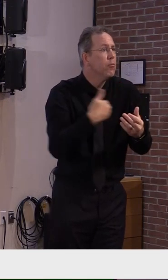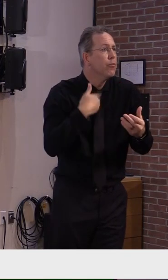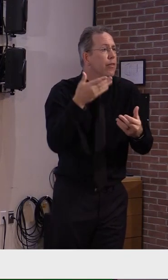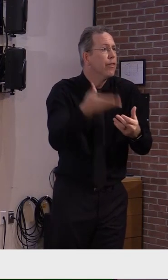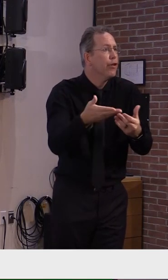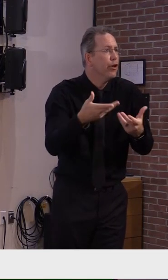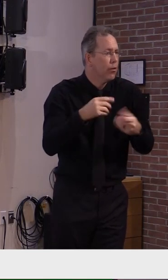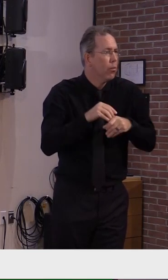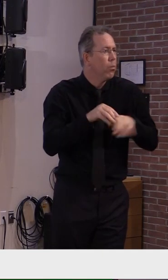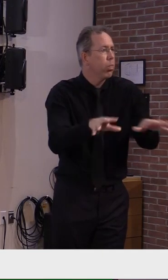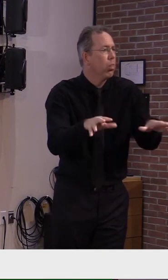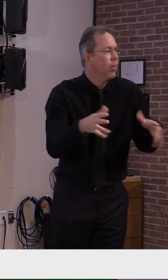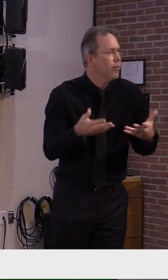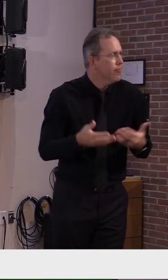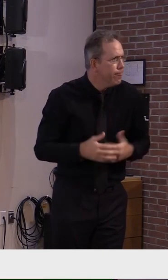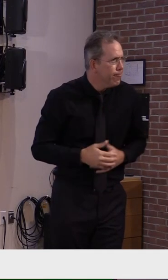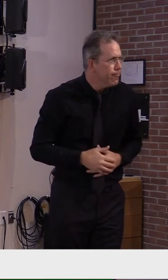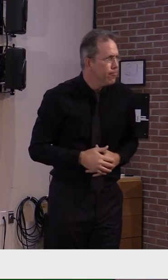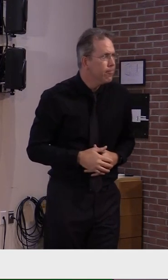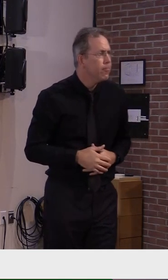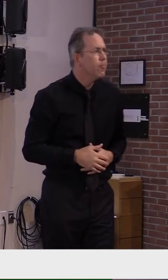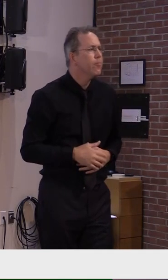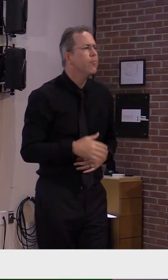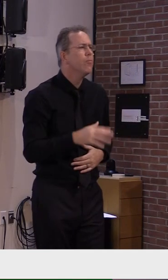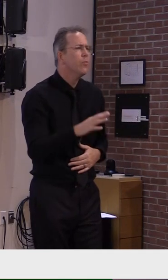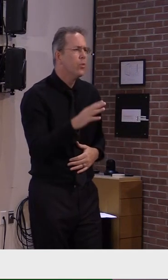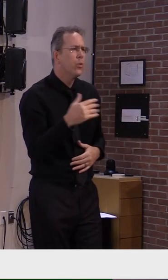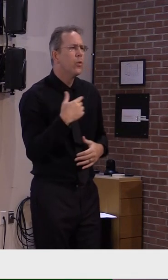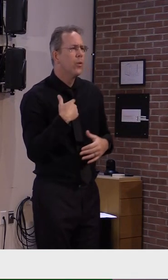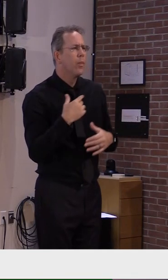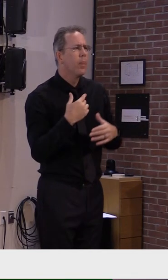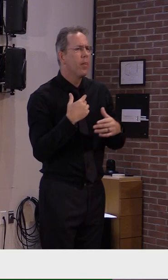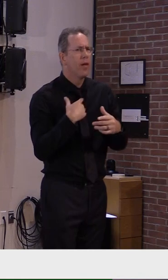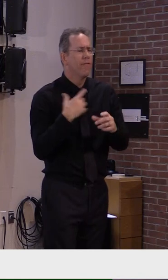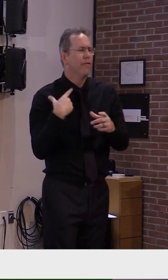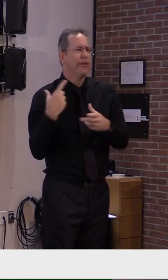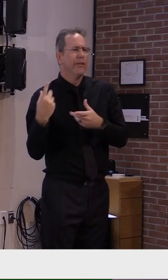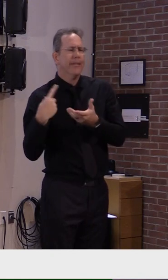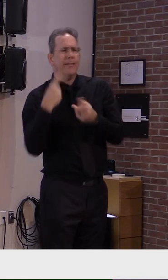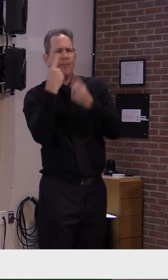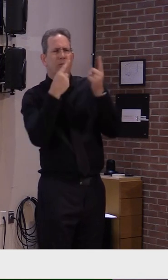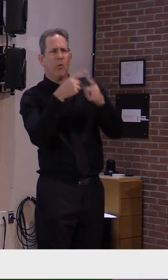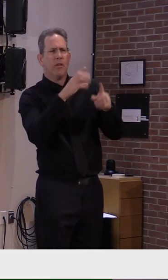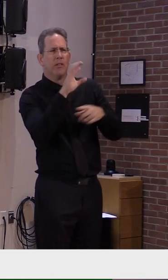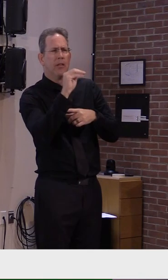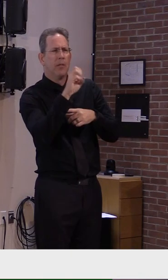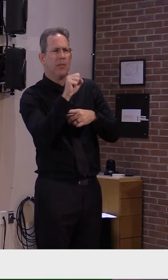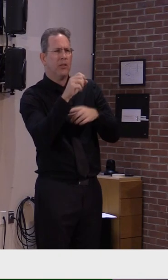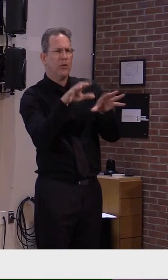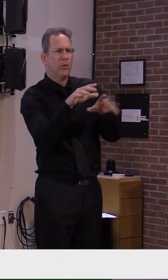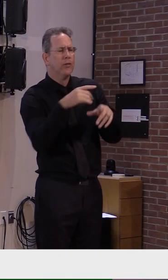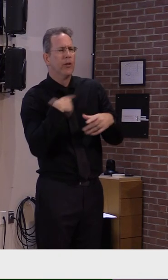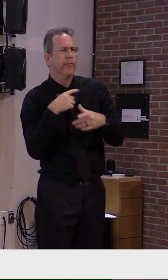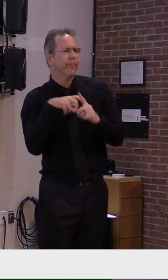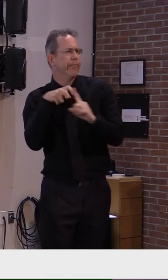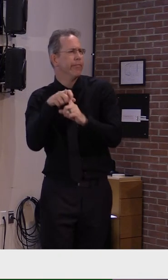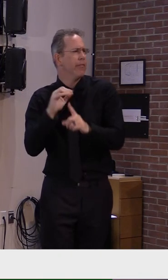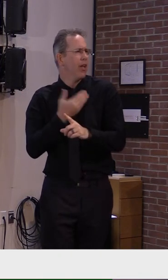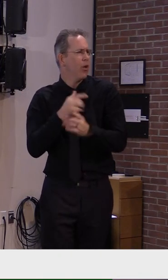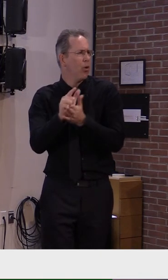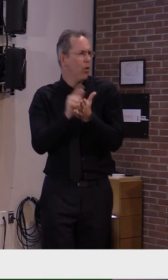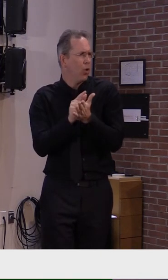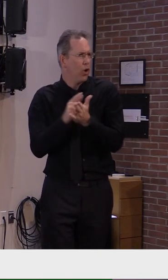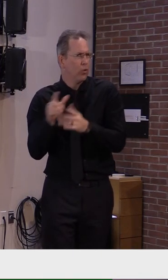asked my general counsel at the agency to seek a variance or an exemption